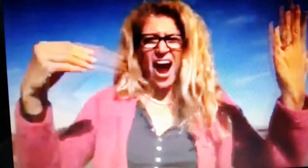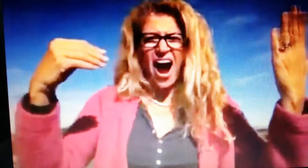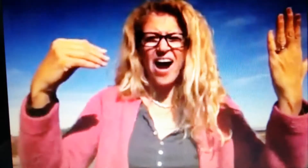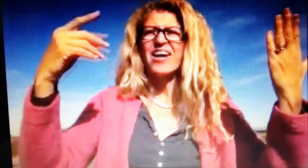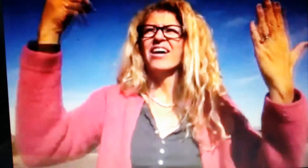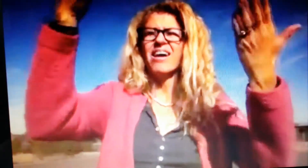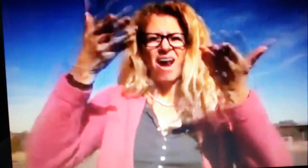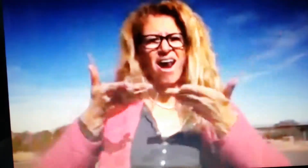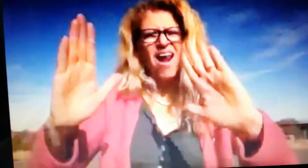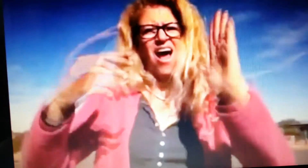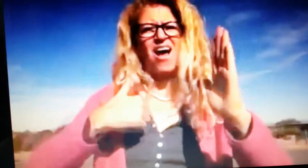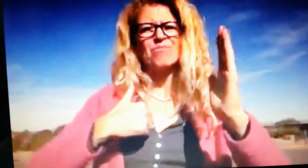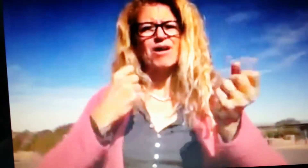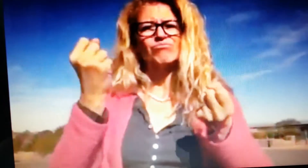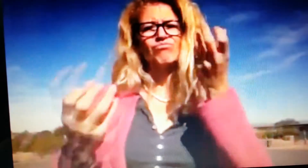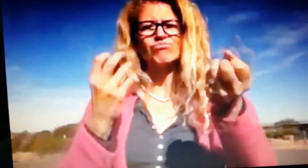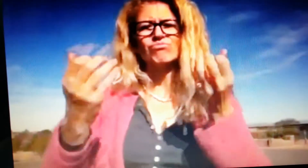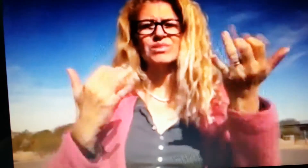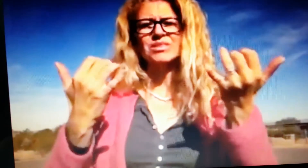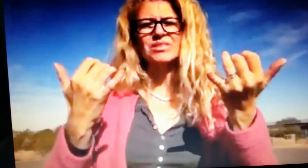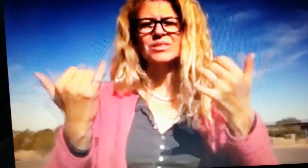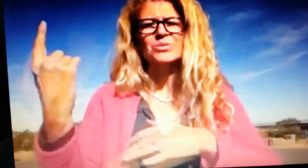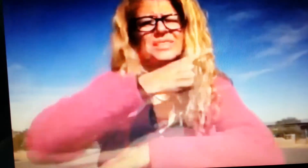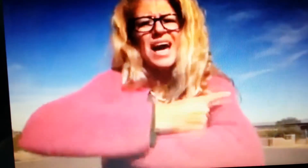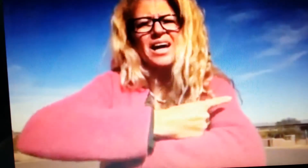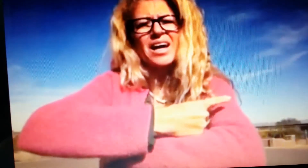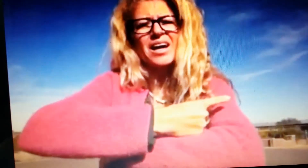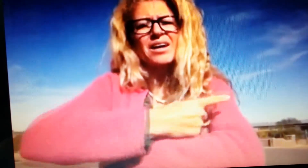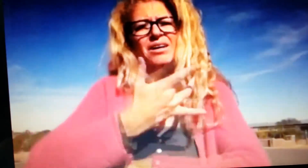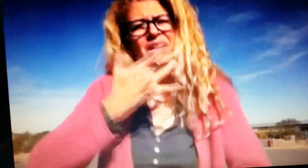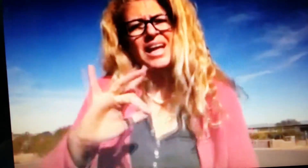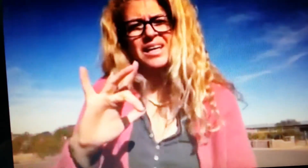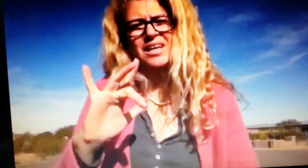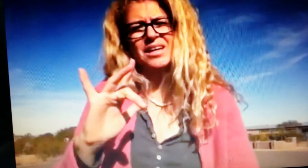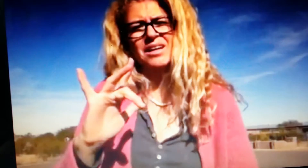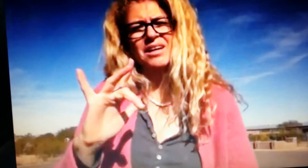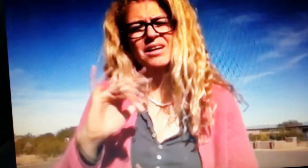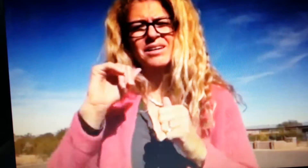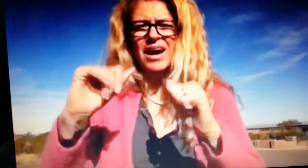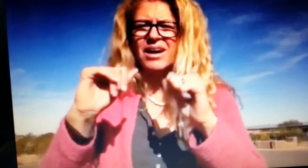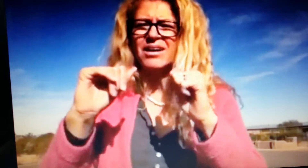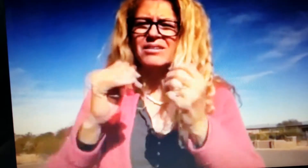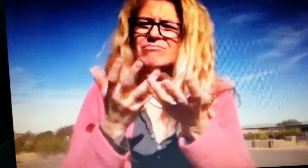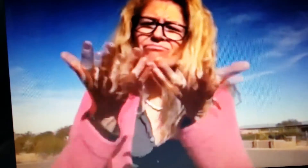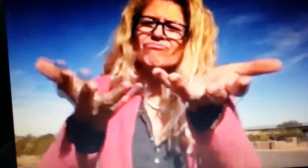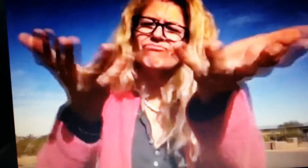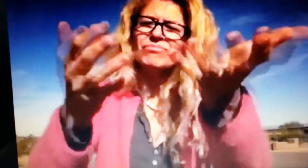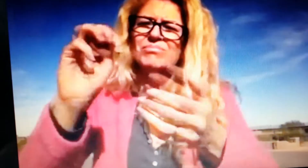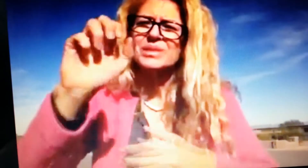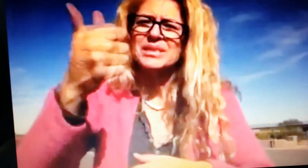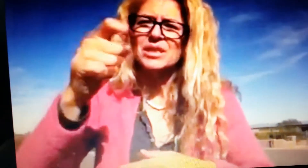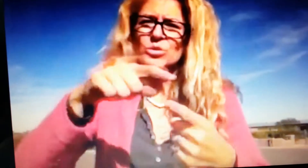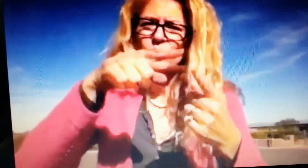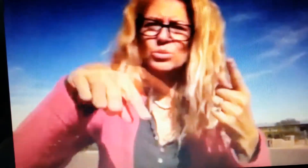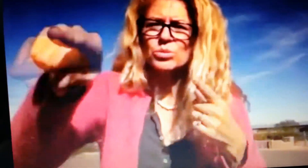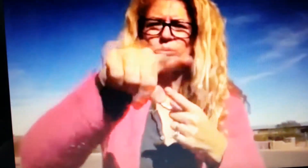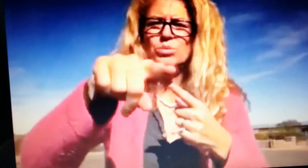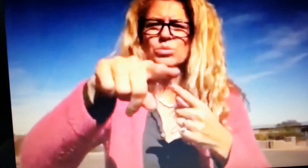and for the privilege to be able to sign today I'm lucky I'm lucky to